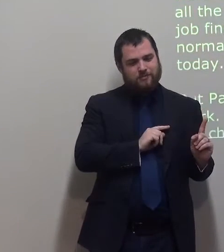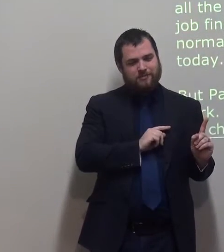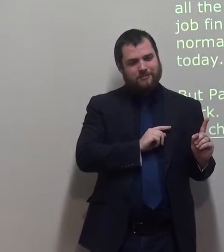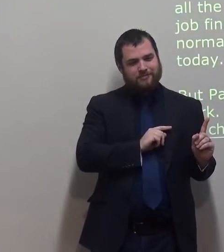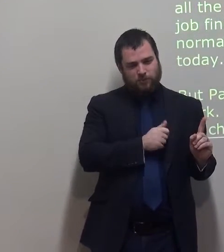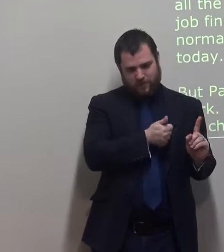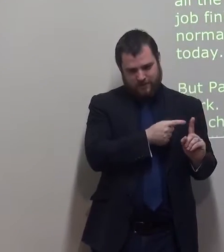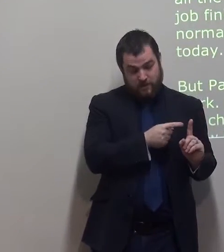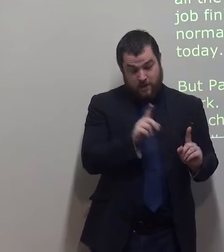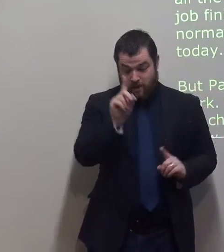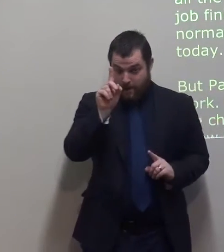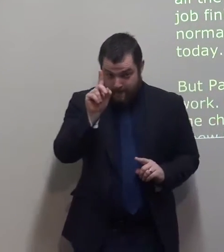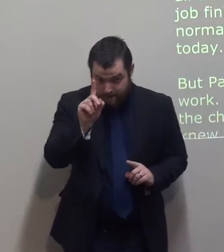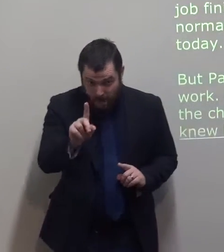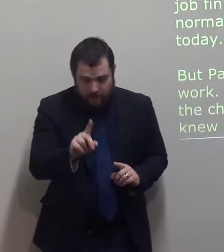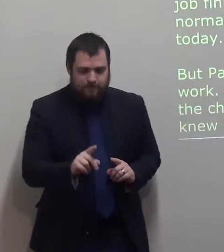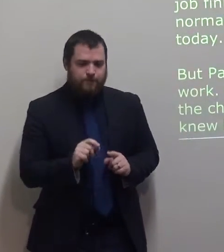But Paul gave Timothy some of his work.